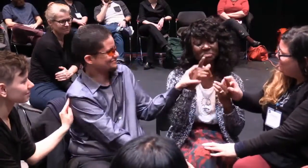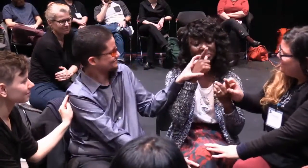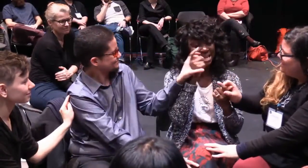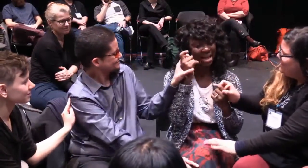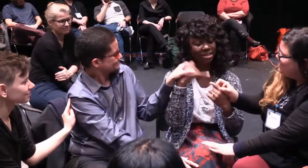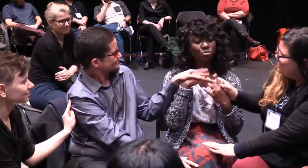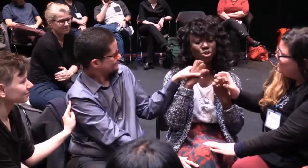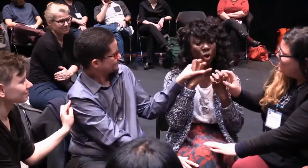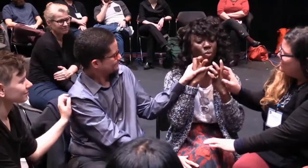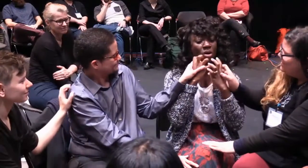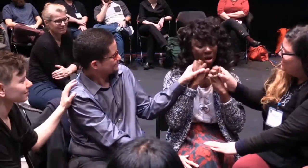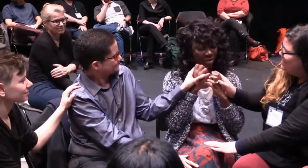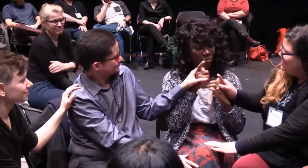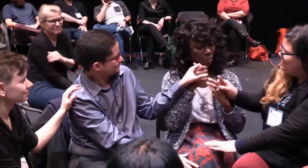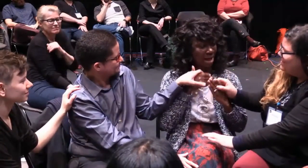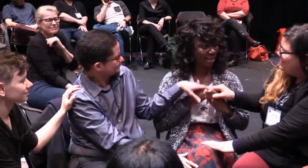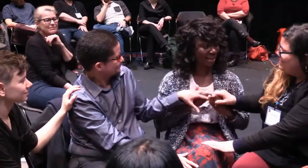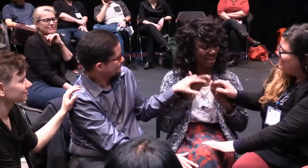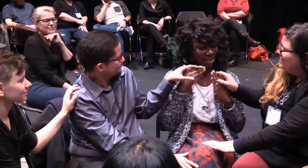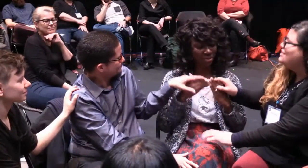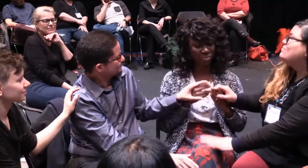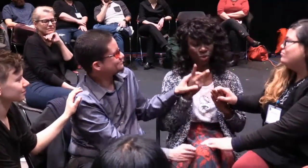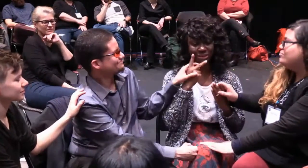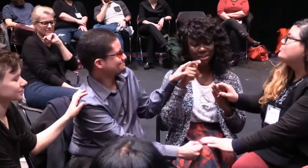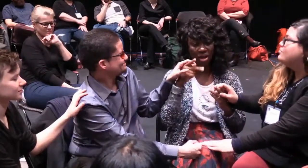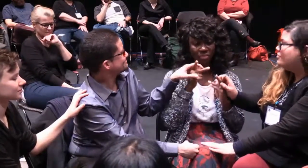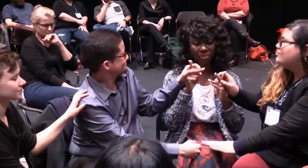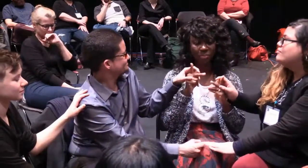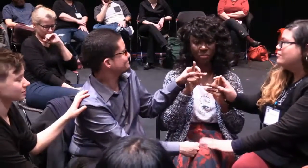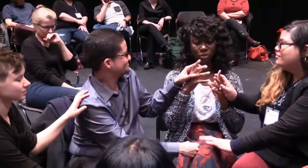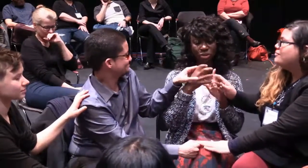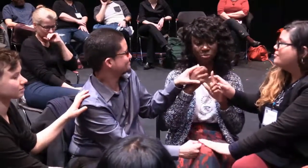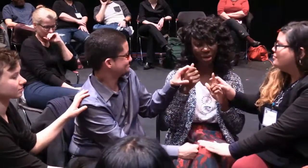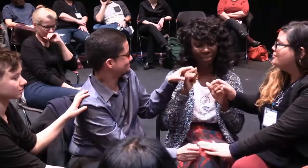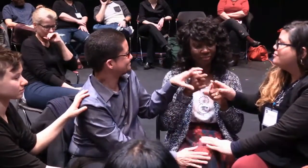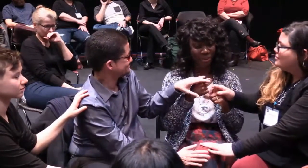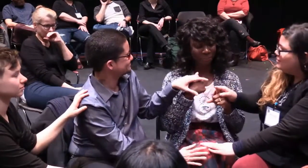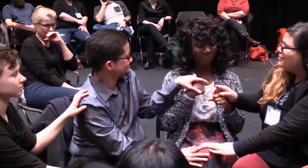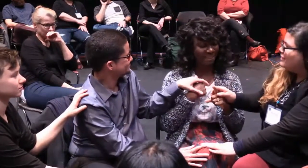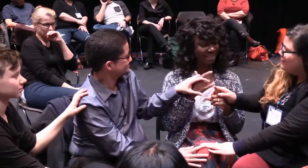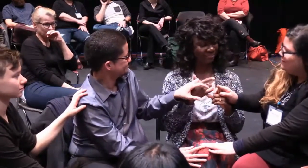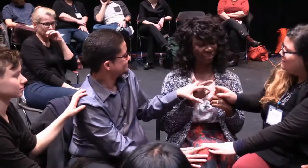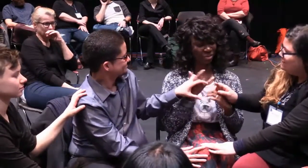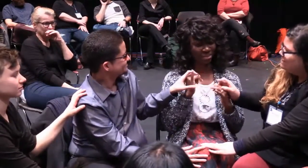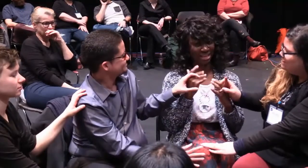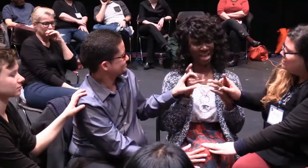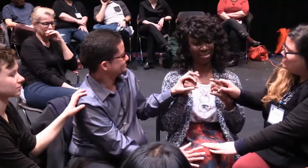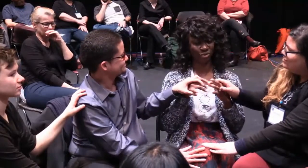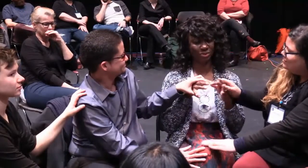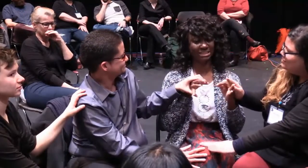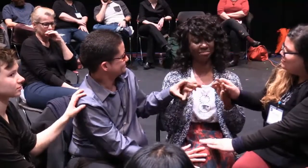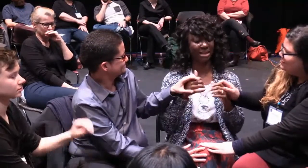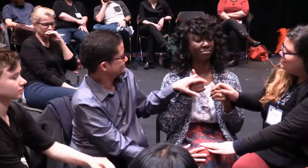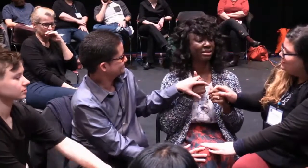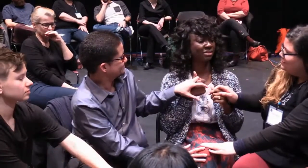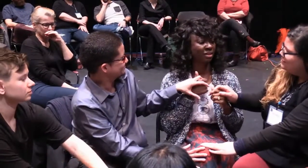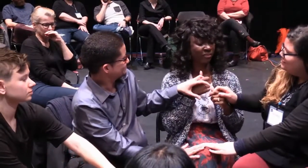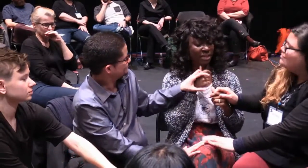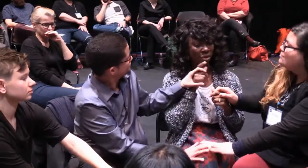I'm sorry. I'm crying. It's hard. It's just because it means so much to me. You know, who I am. My identity. And the